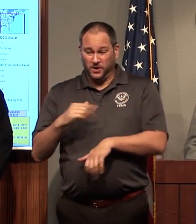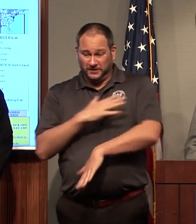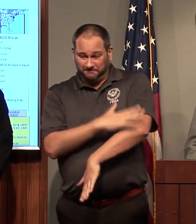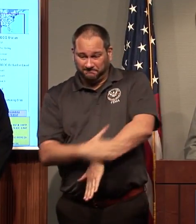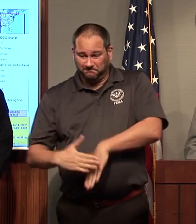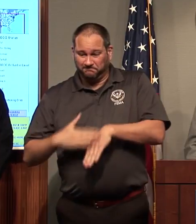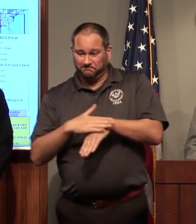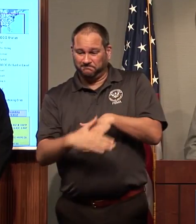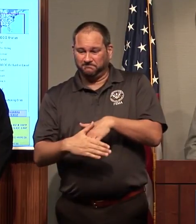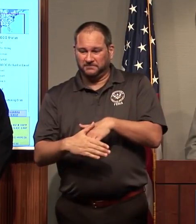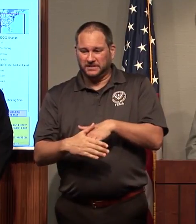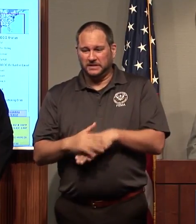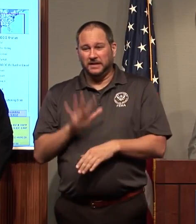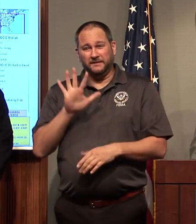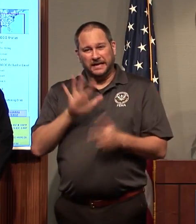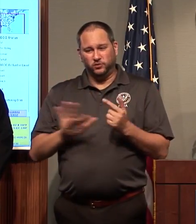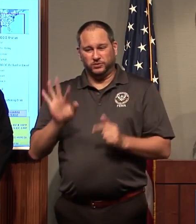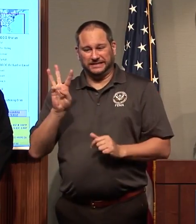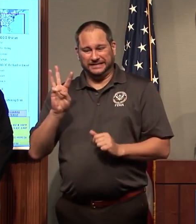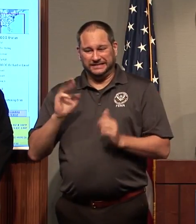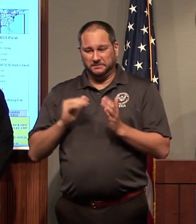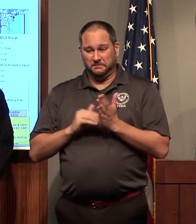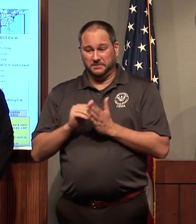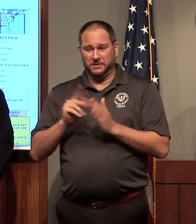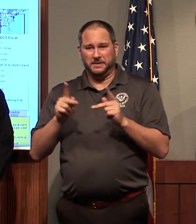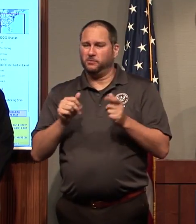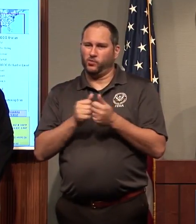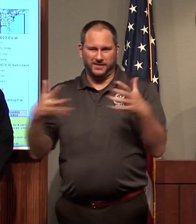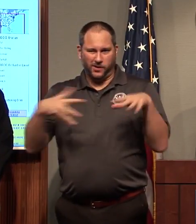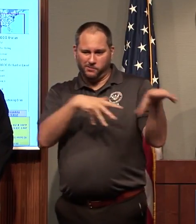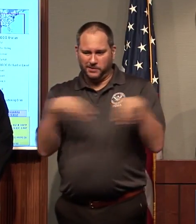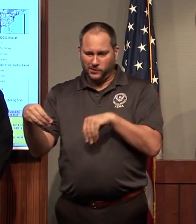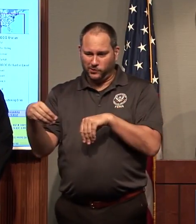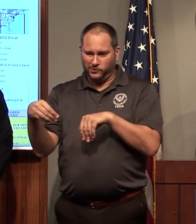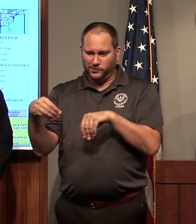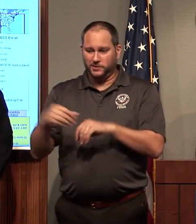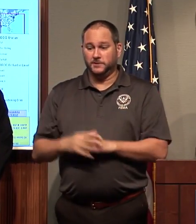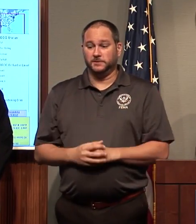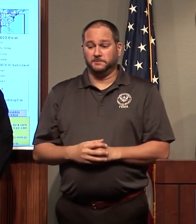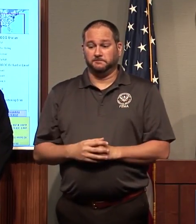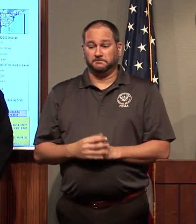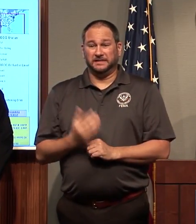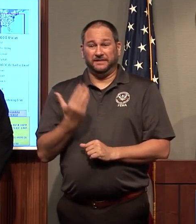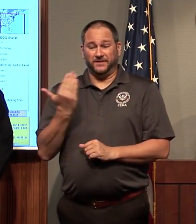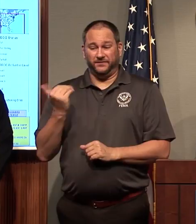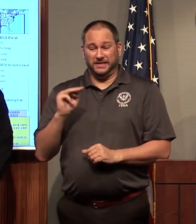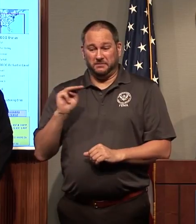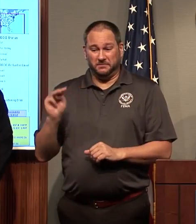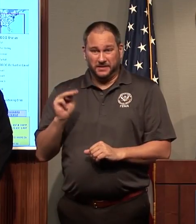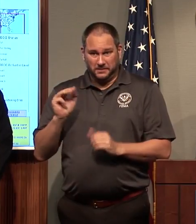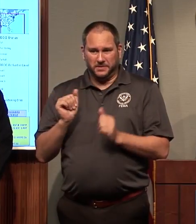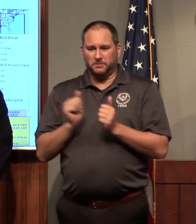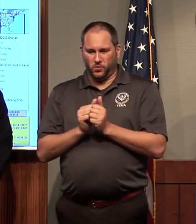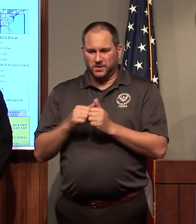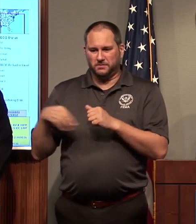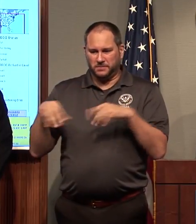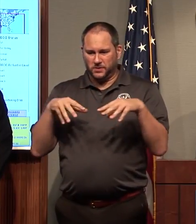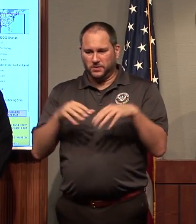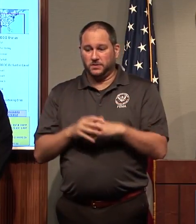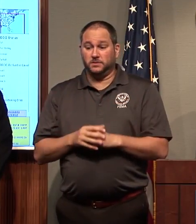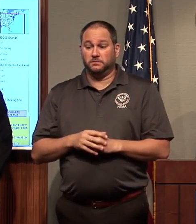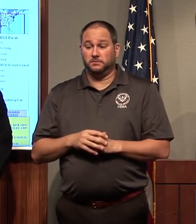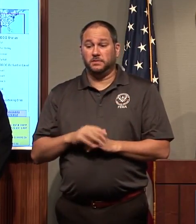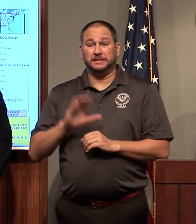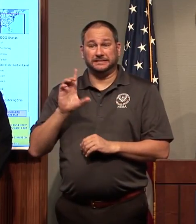to six million customers without power. That translates to about 15 million people without power. The Department of Homeland Security is working very